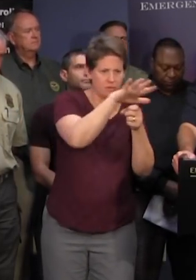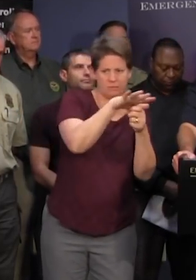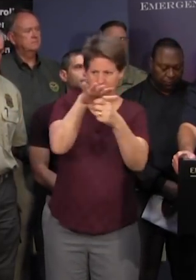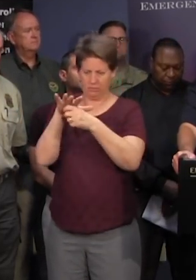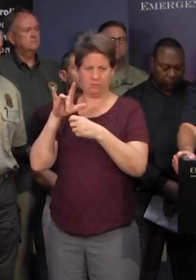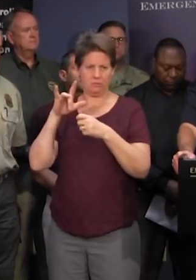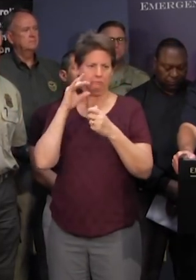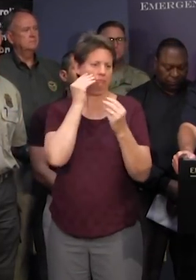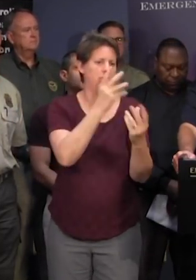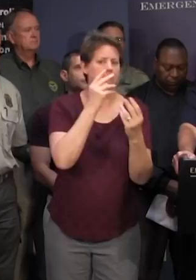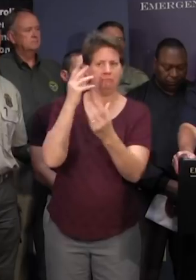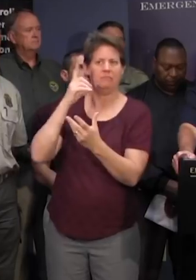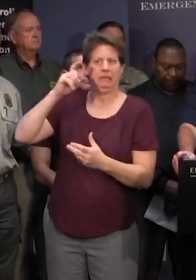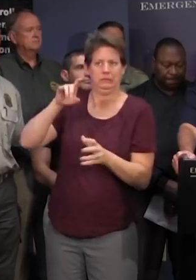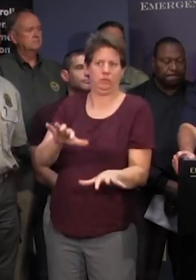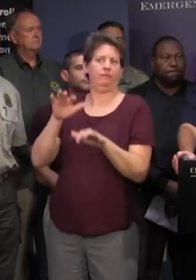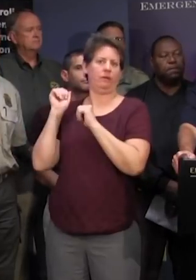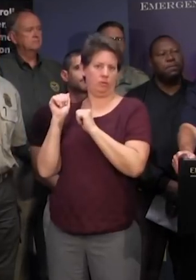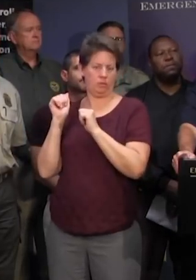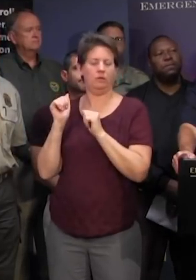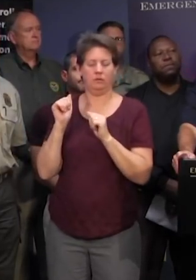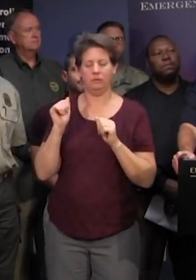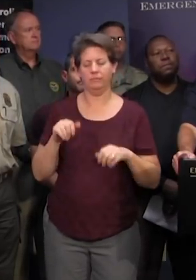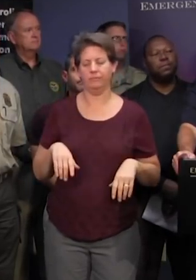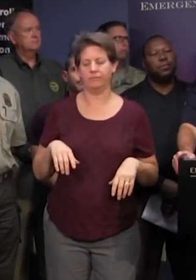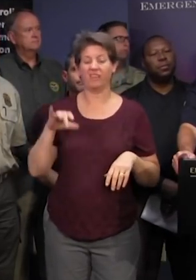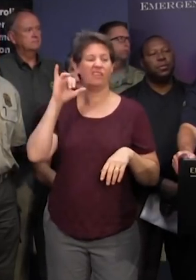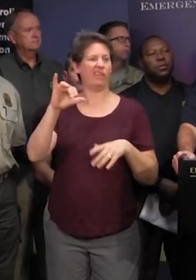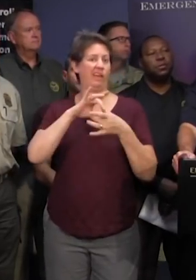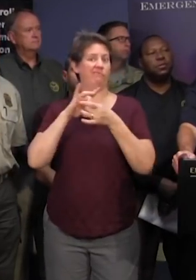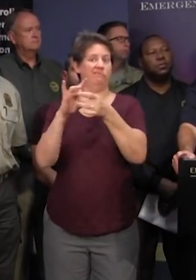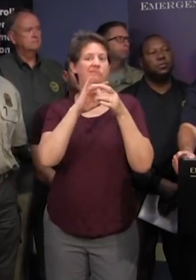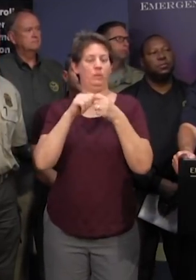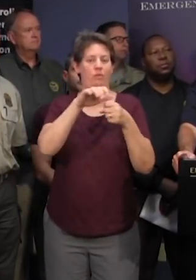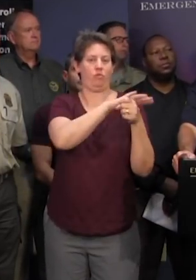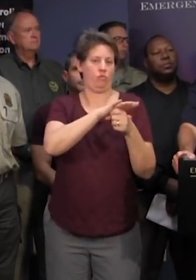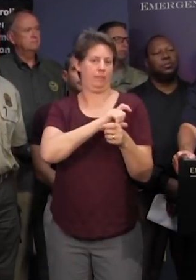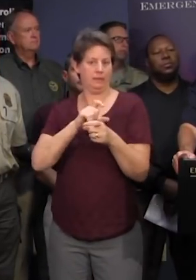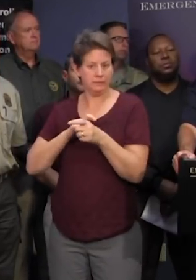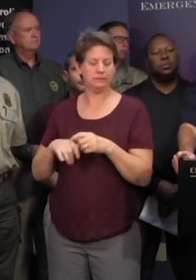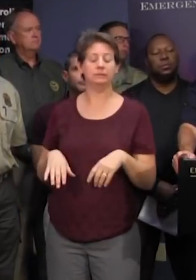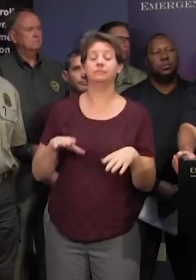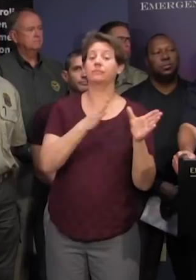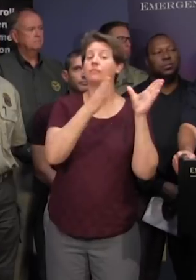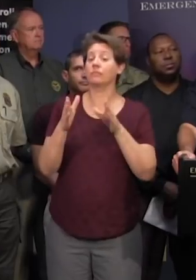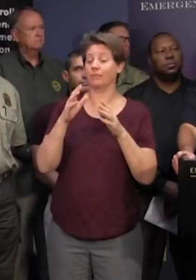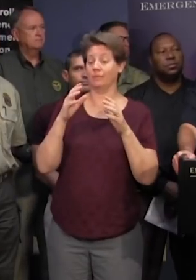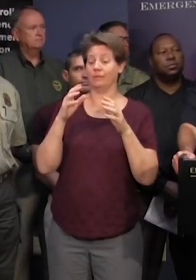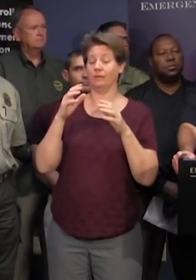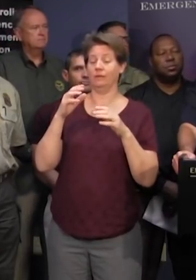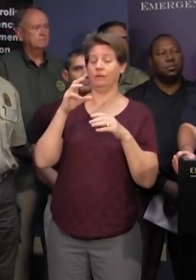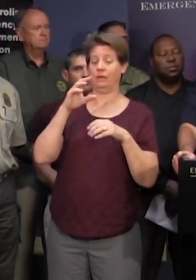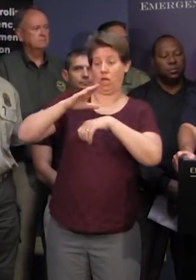and let them know that they need to evacuate and we'll work that with the uh with the local authorities and we also have the wireless emergency alert